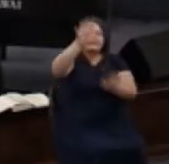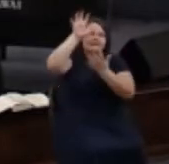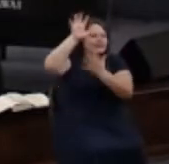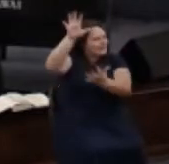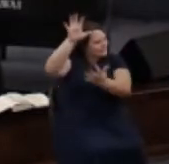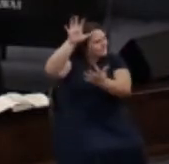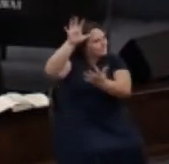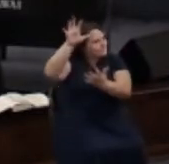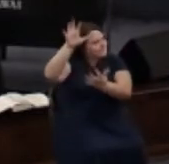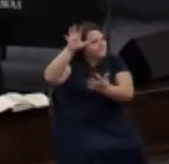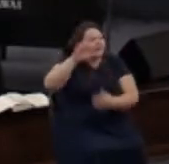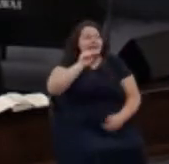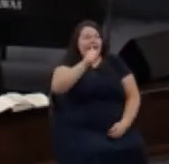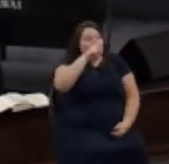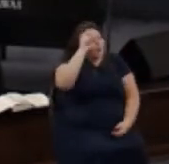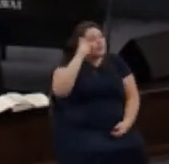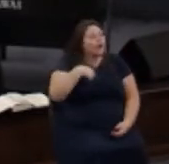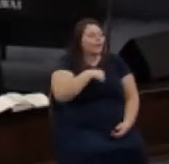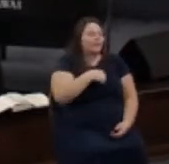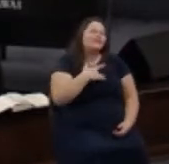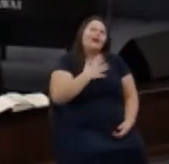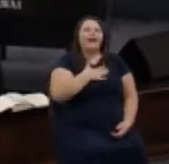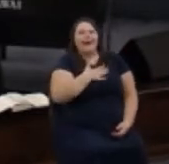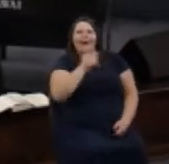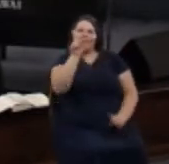because he answered the way that we might want him to